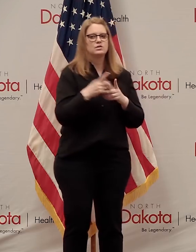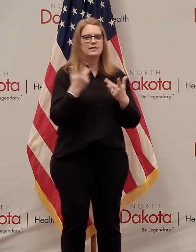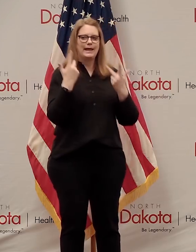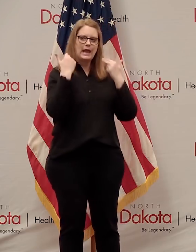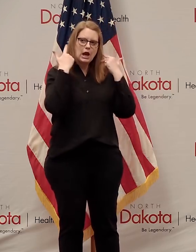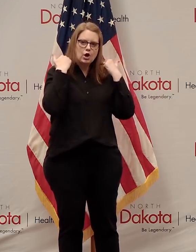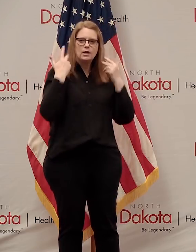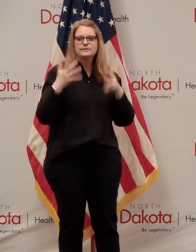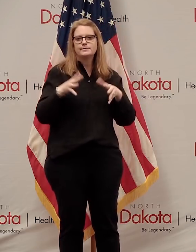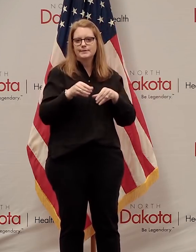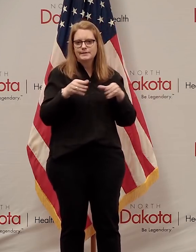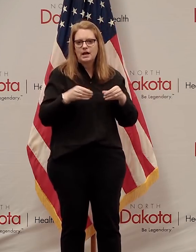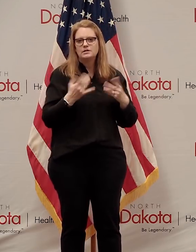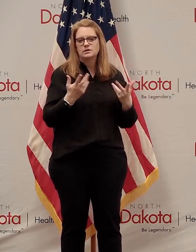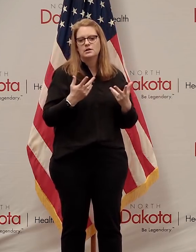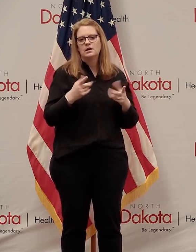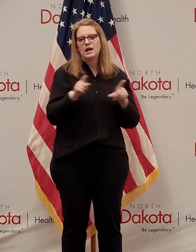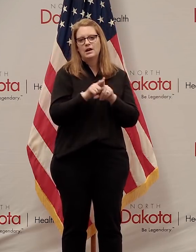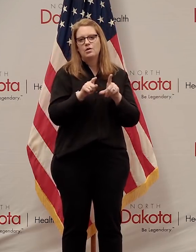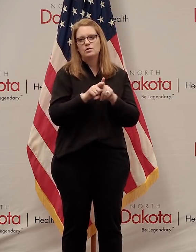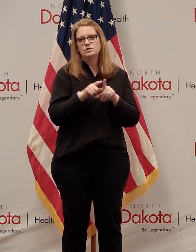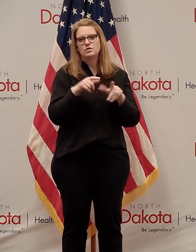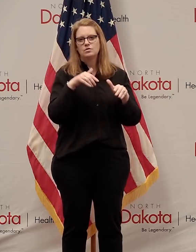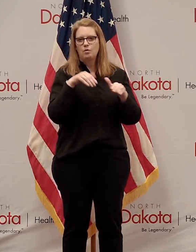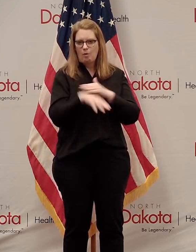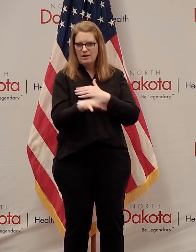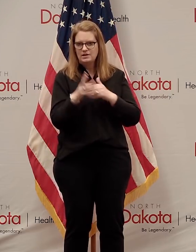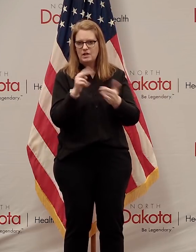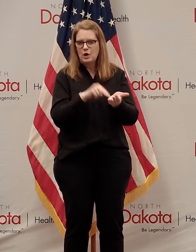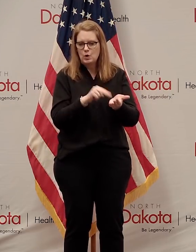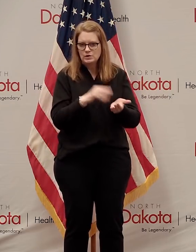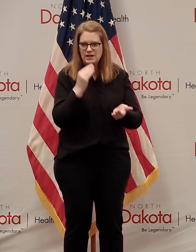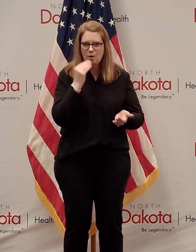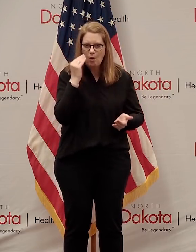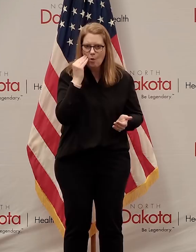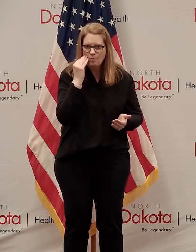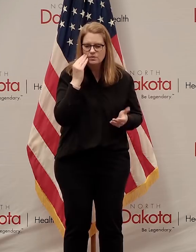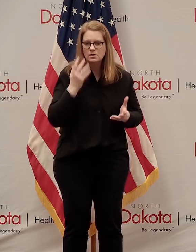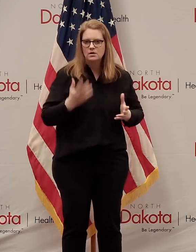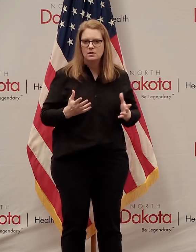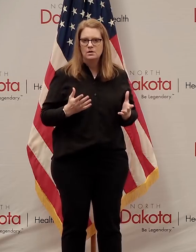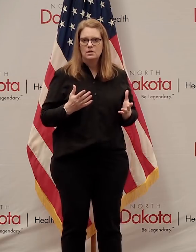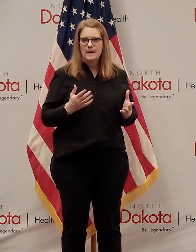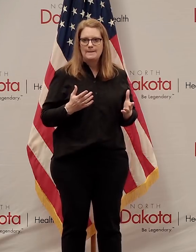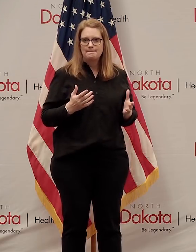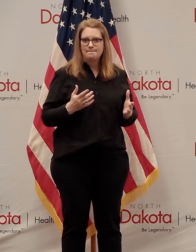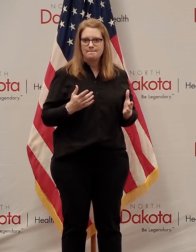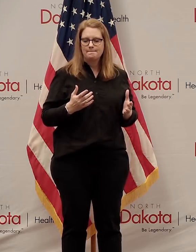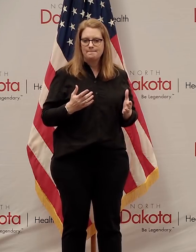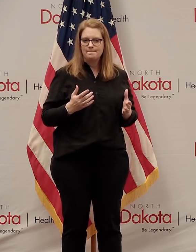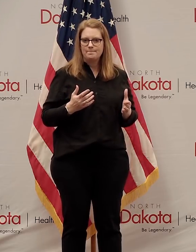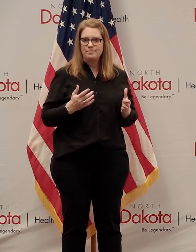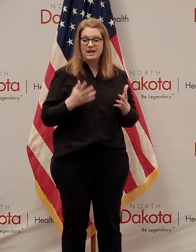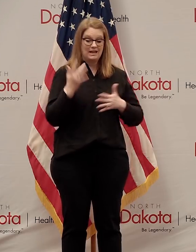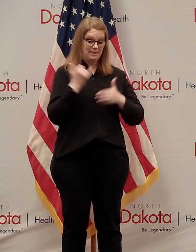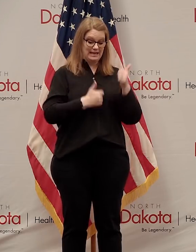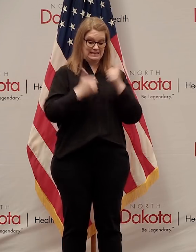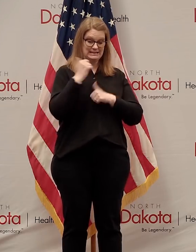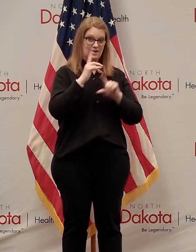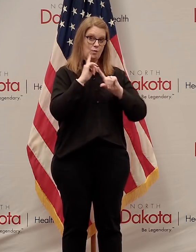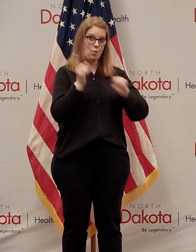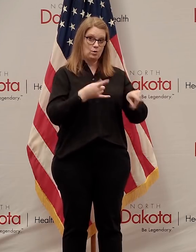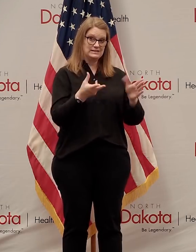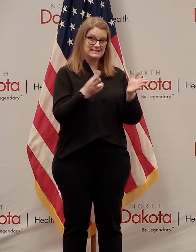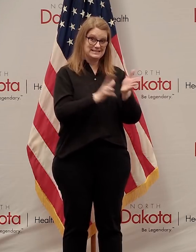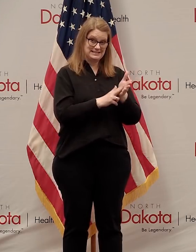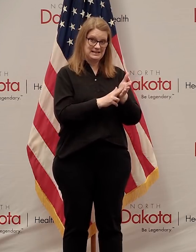And also, you know, visitation to hospital, I mean, or to nursing homes. The things that were covered under the orders and the executive orders were